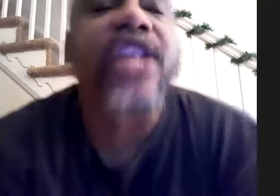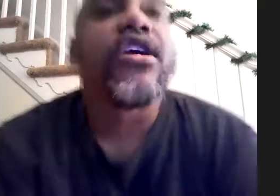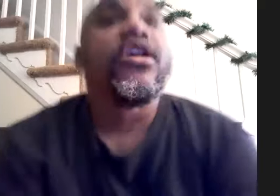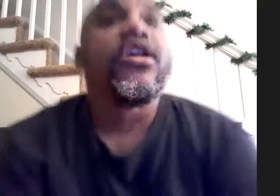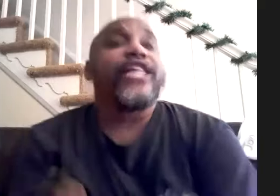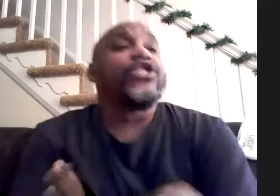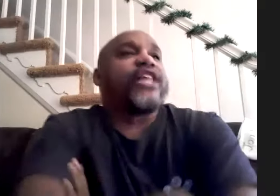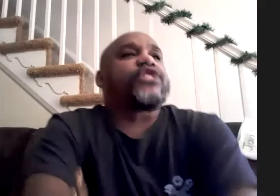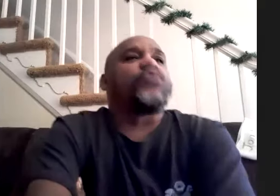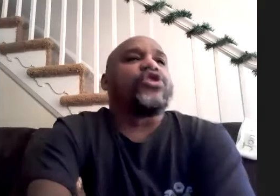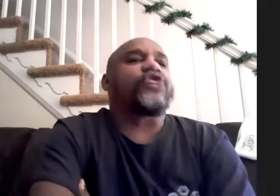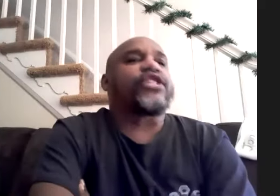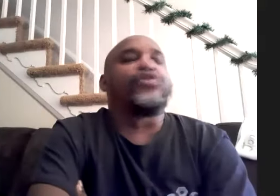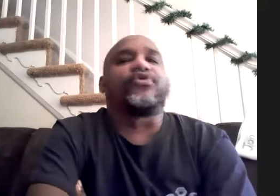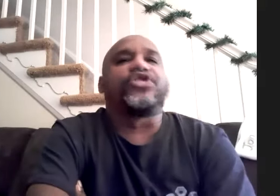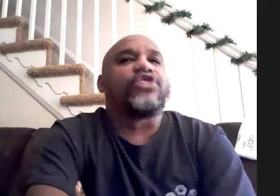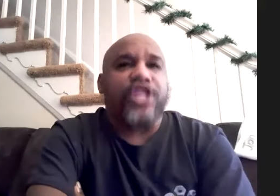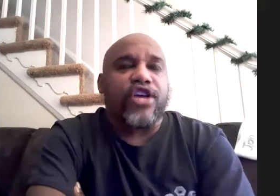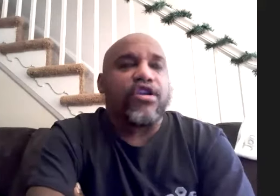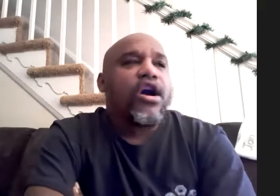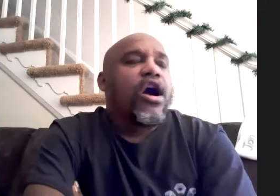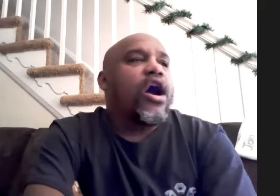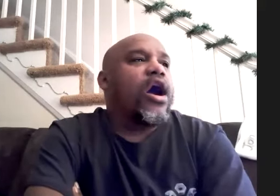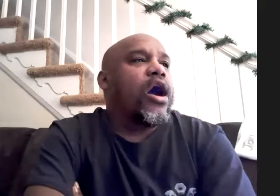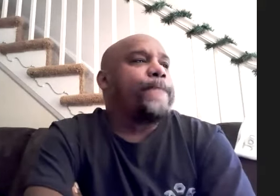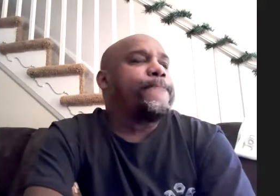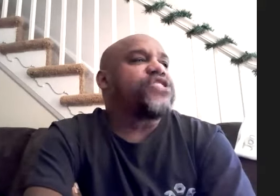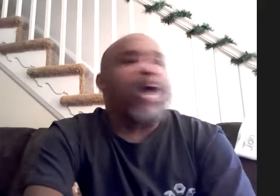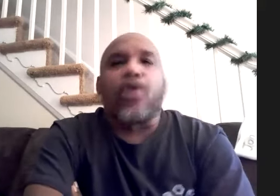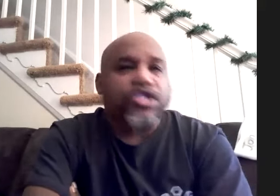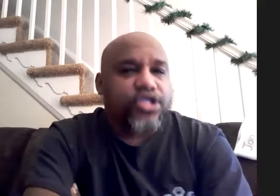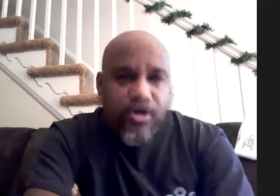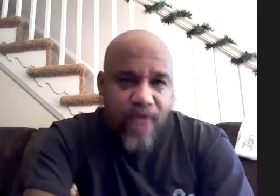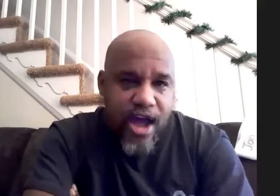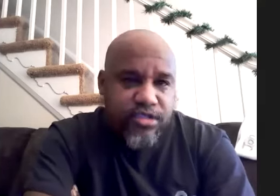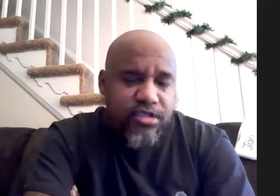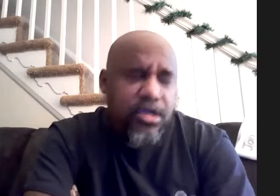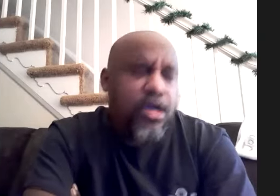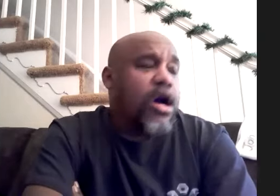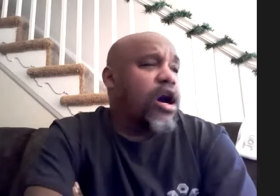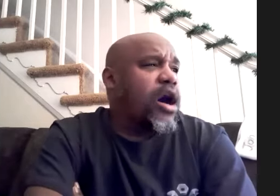they do like one or like two or three shows a year um jaw works is still around um